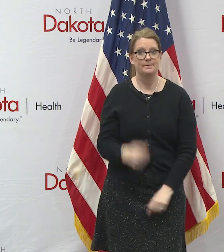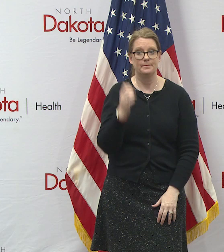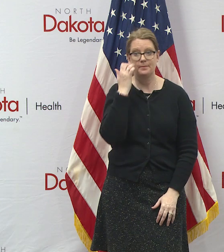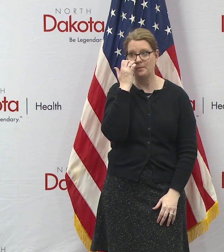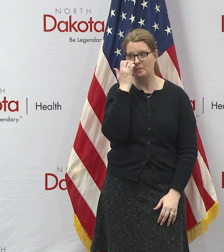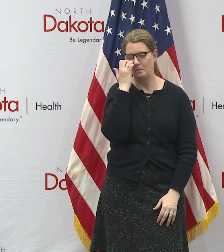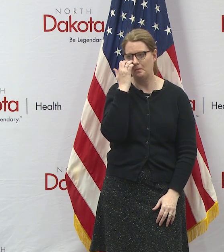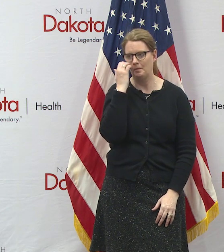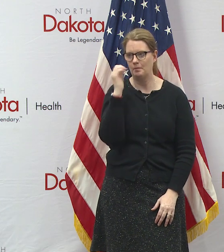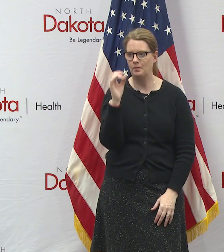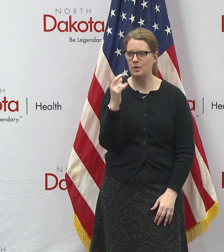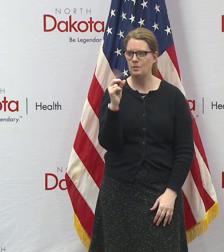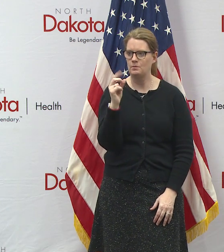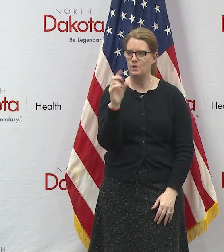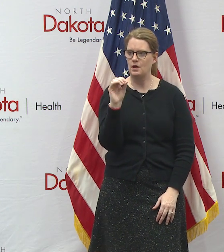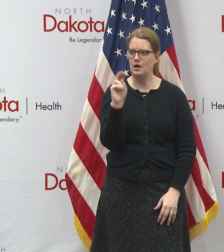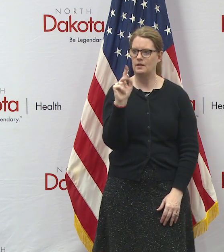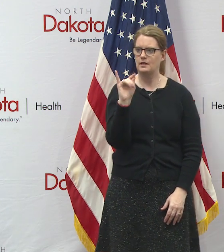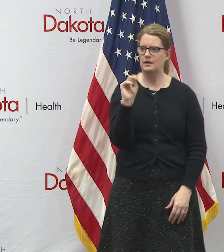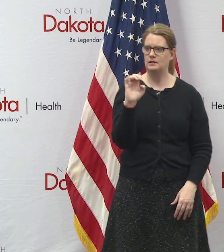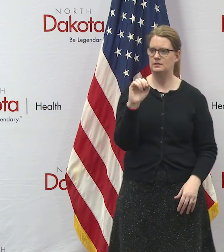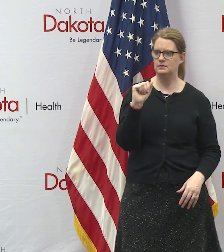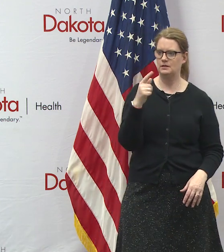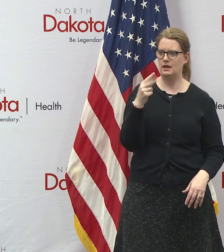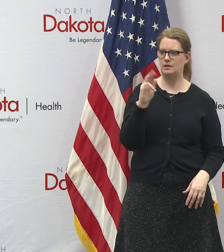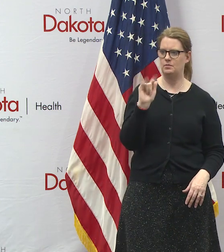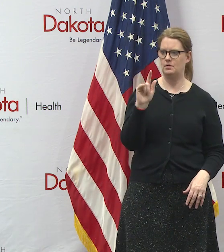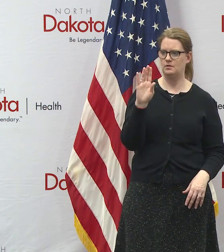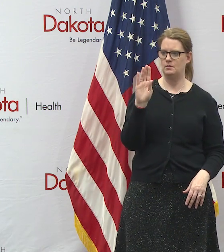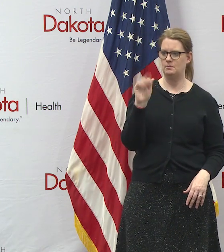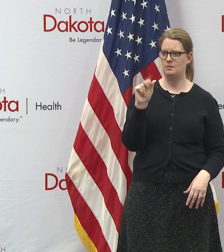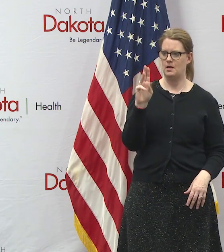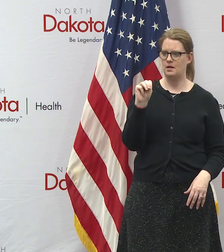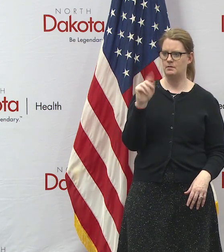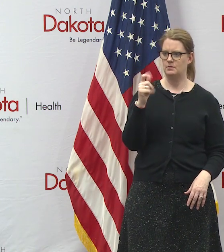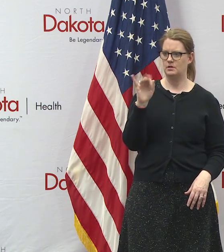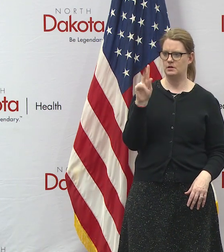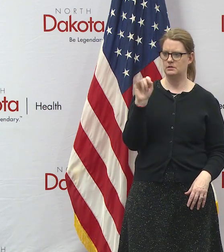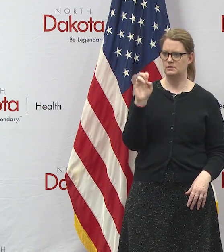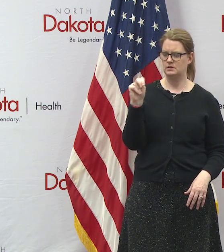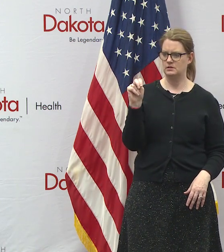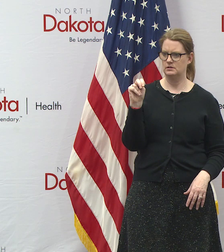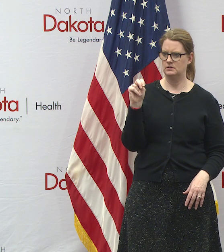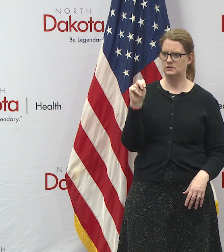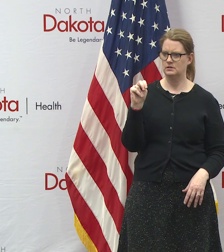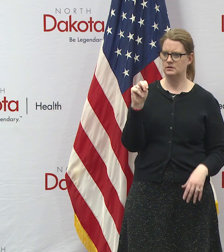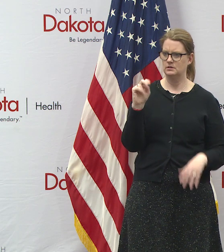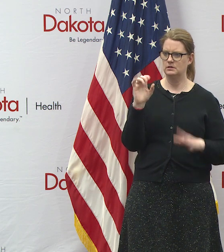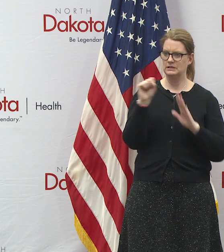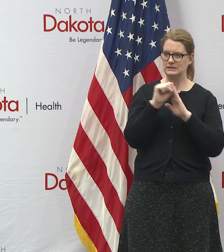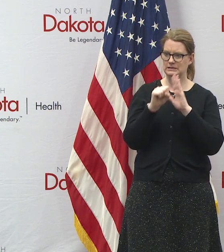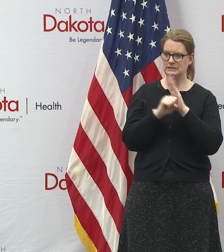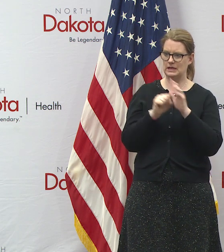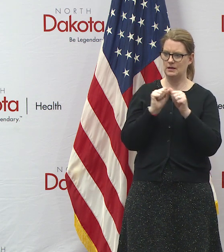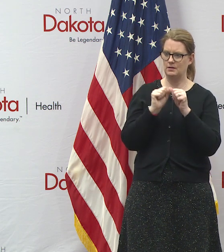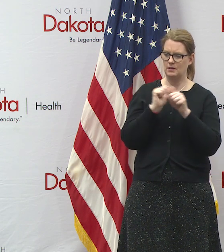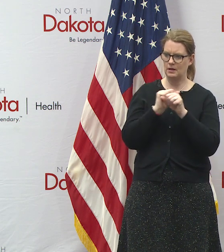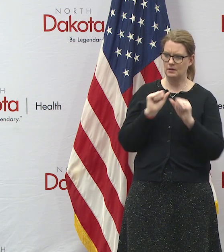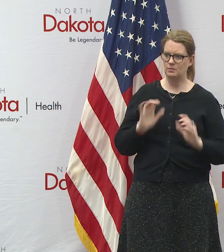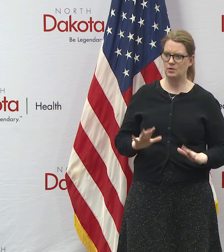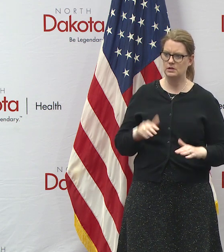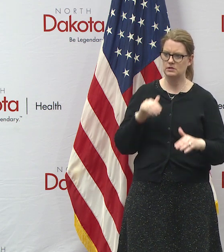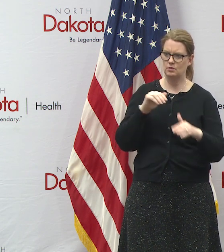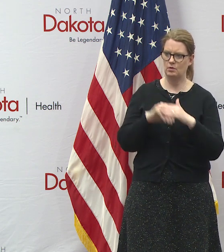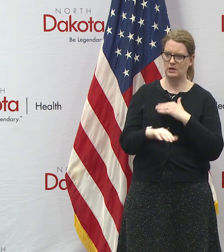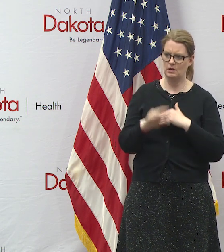one more coming in online from april bongartner with state employees potentially going into homes to visit with